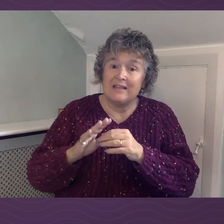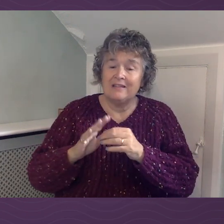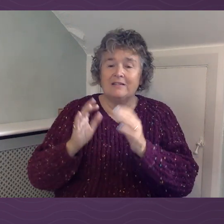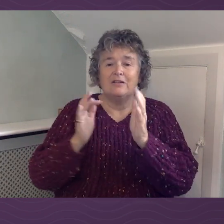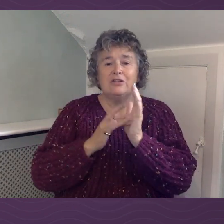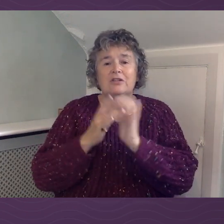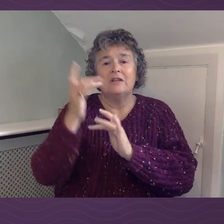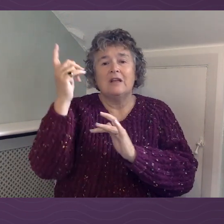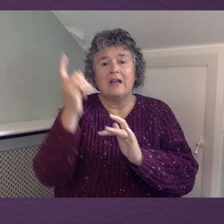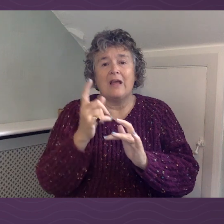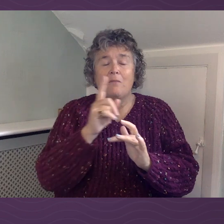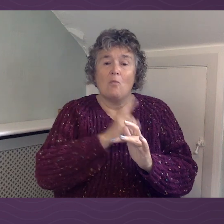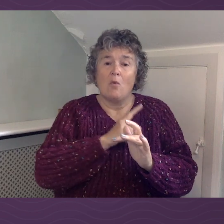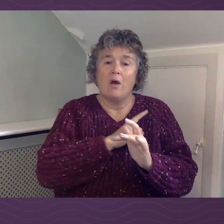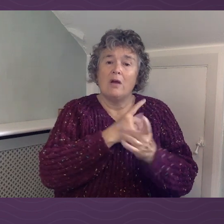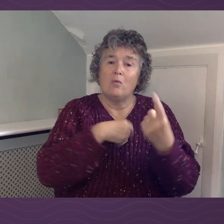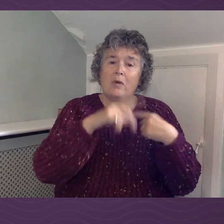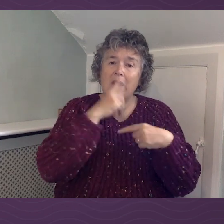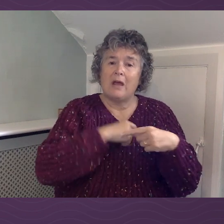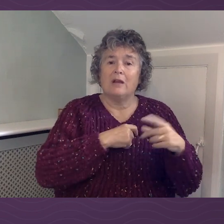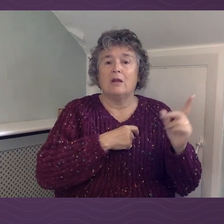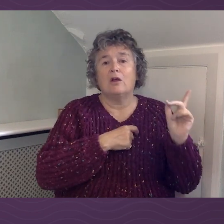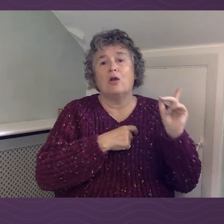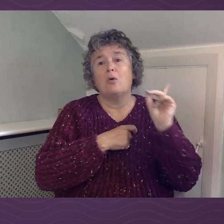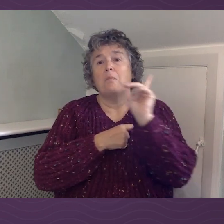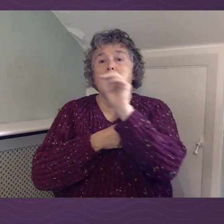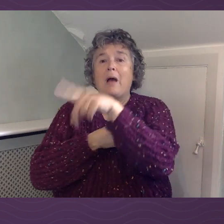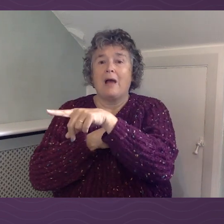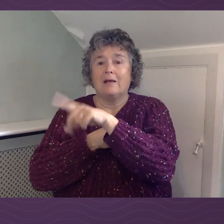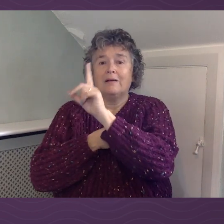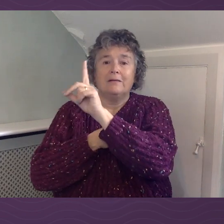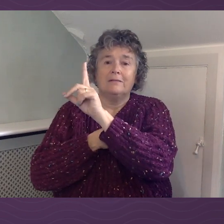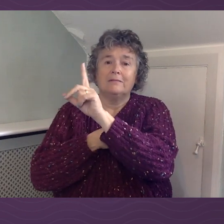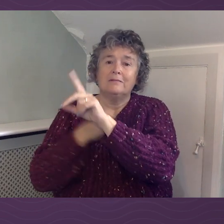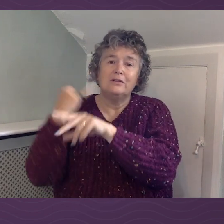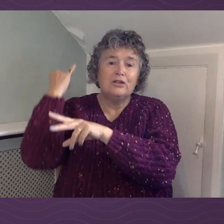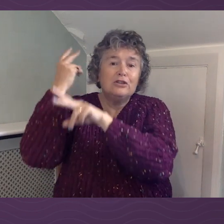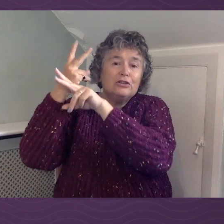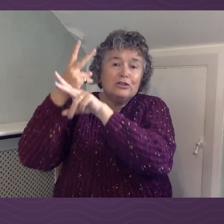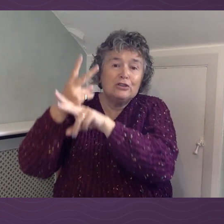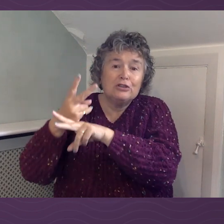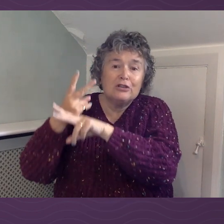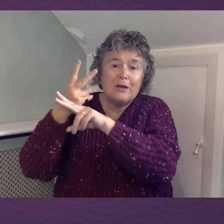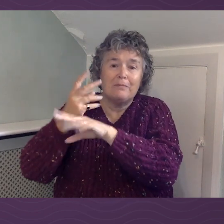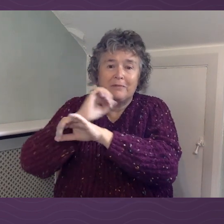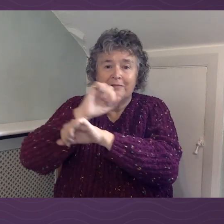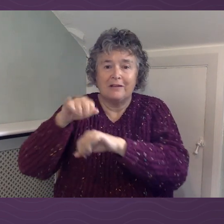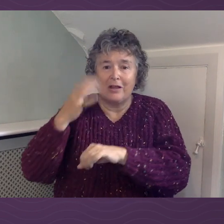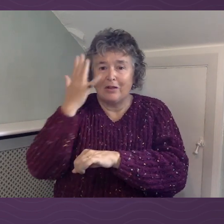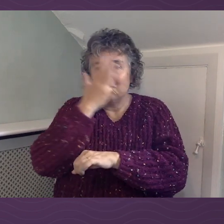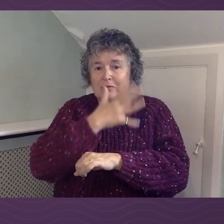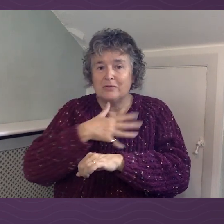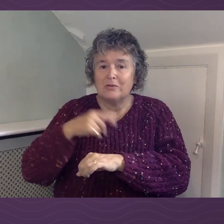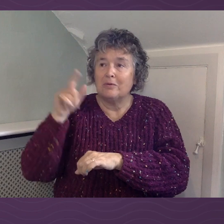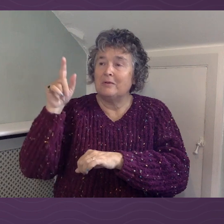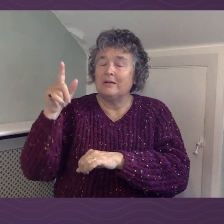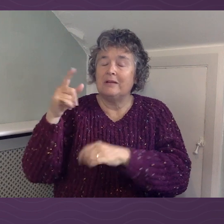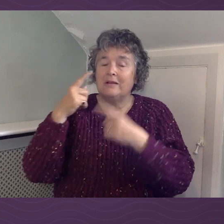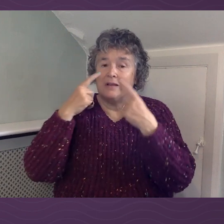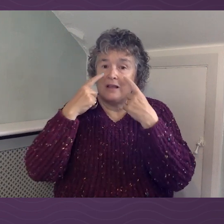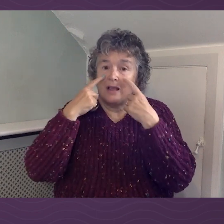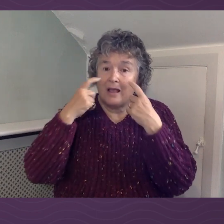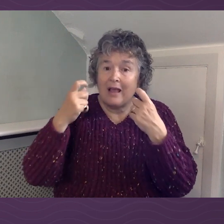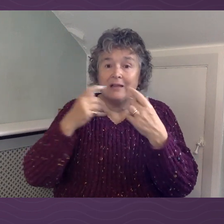Jesus came so he could return to him, the overseer and shepherd of our soul, the one who cares for us,